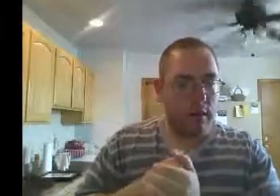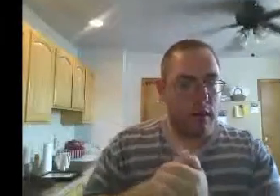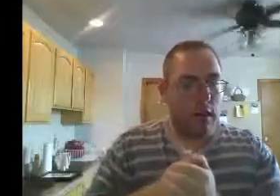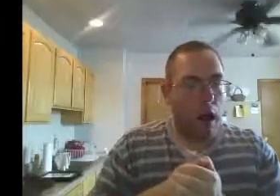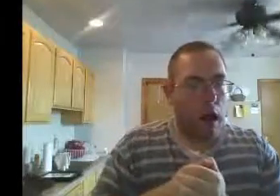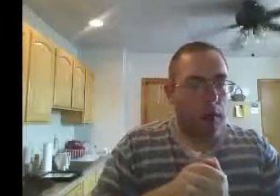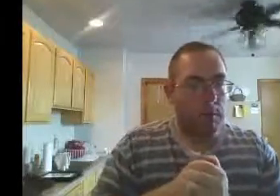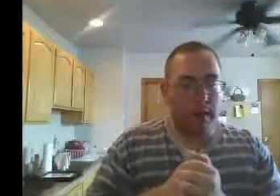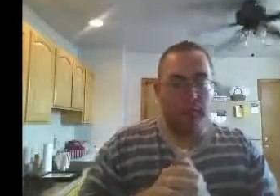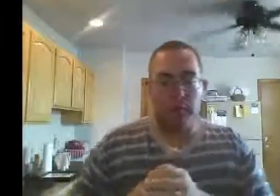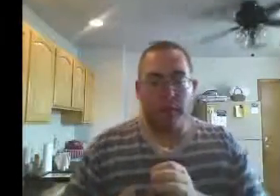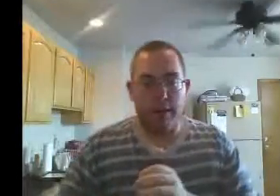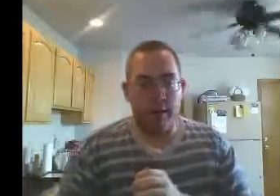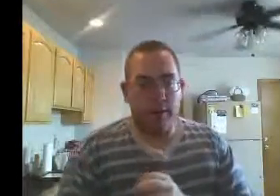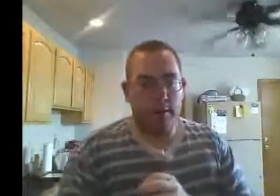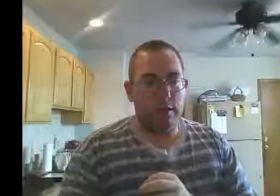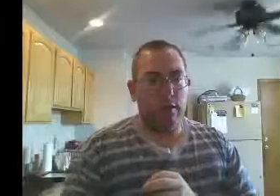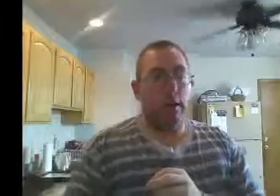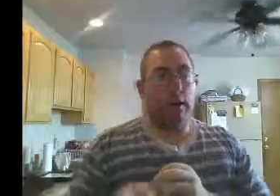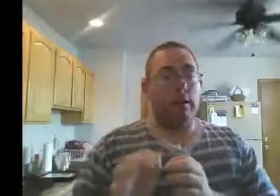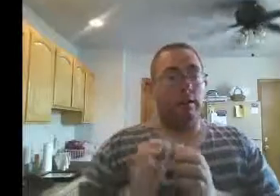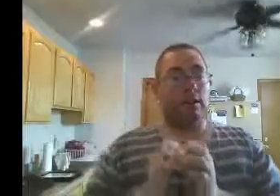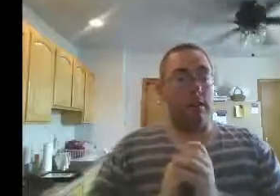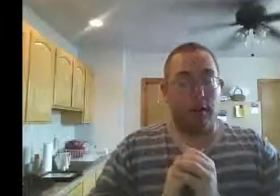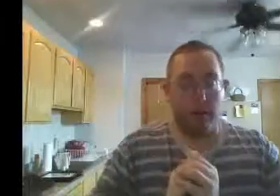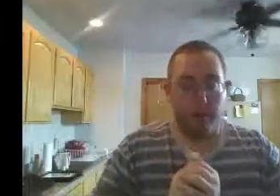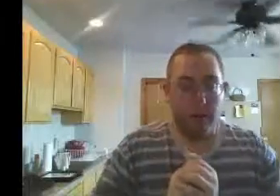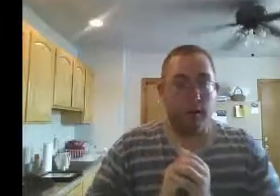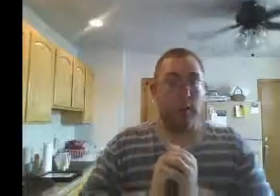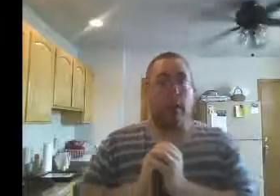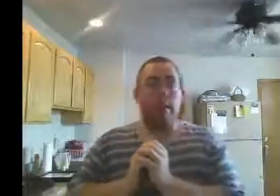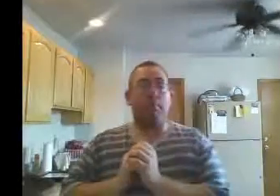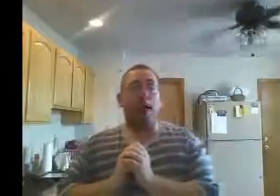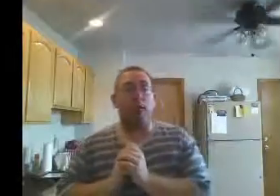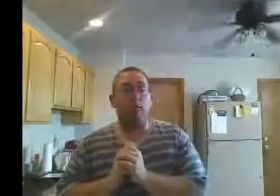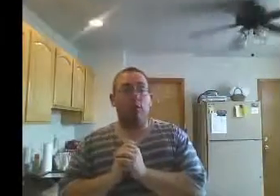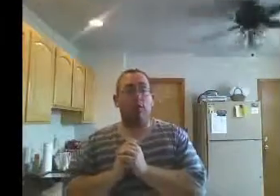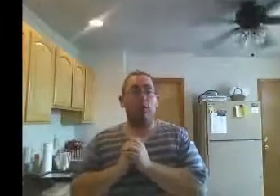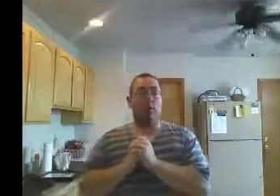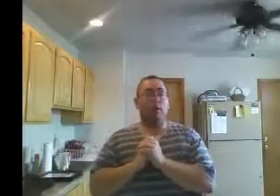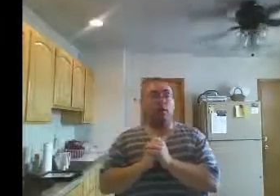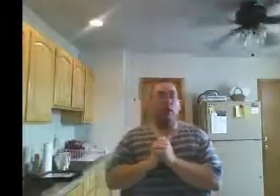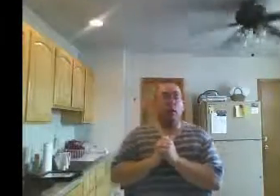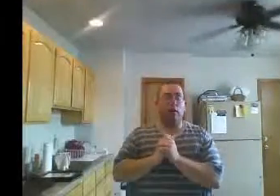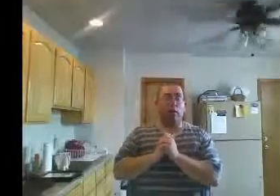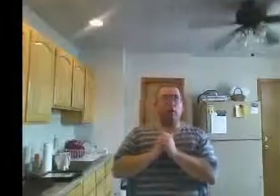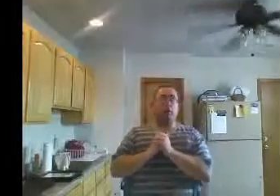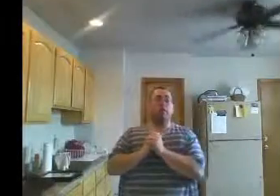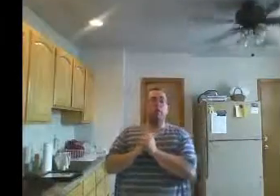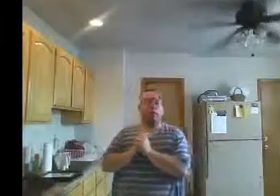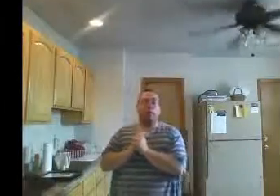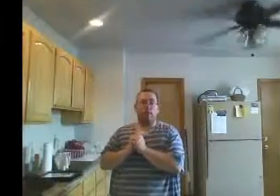I'm going to make you feel the stuff that my Lord Jesus Christ